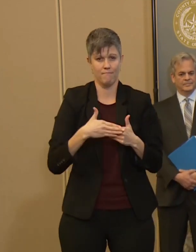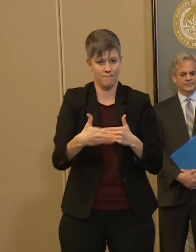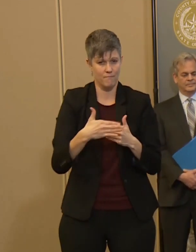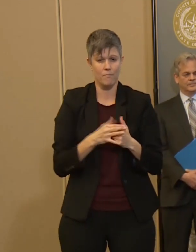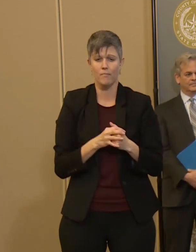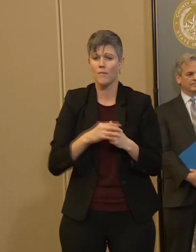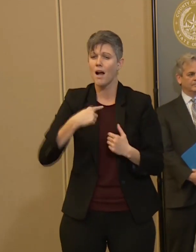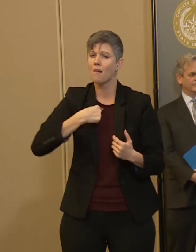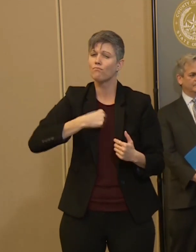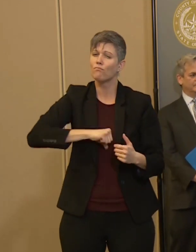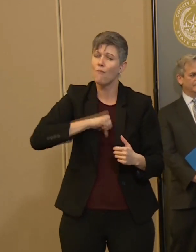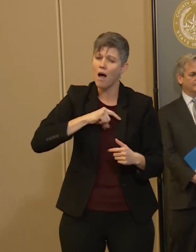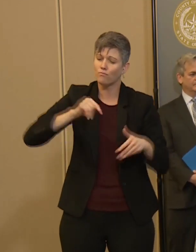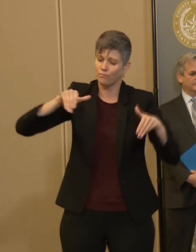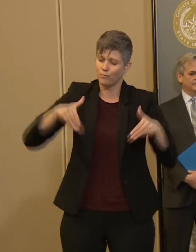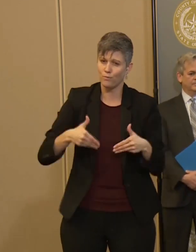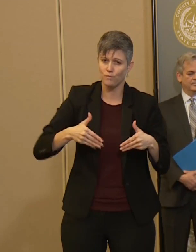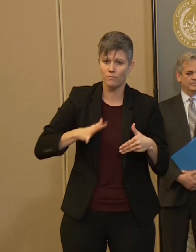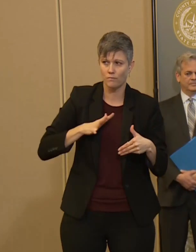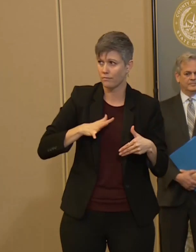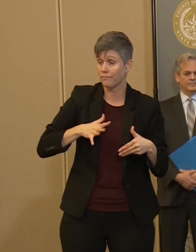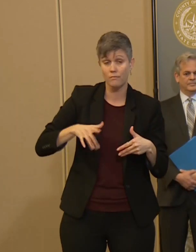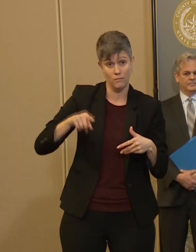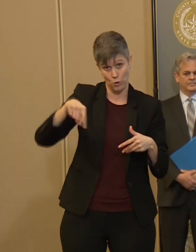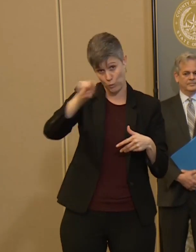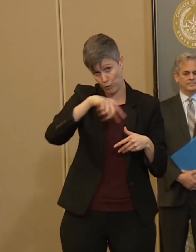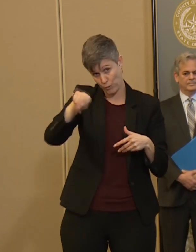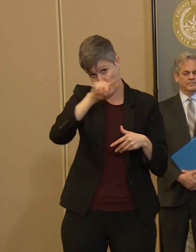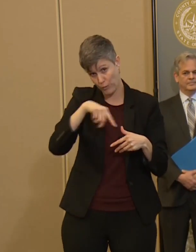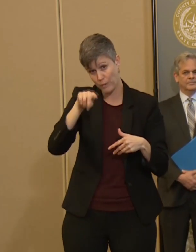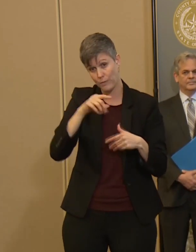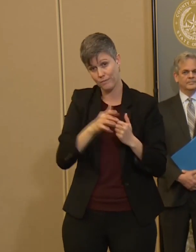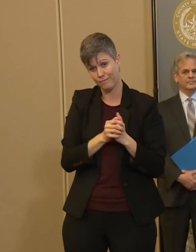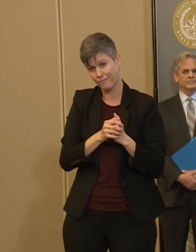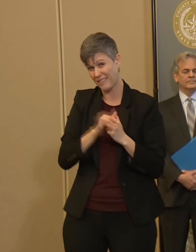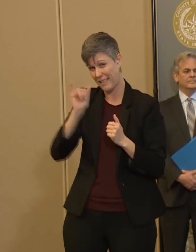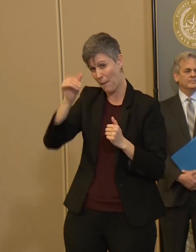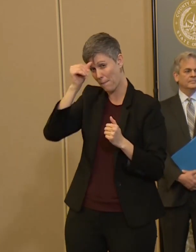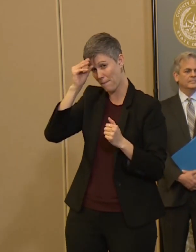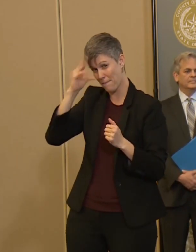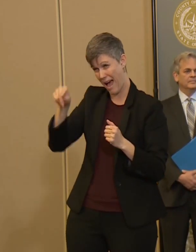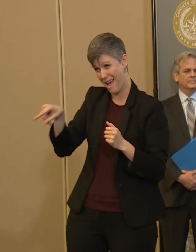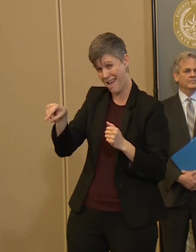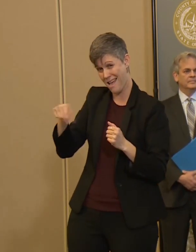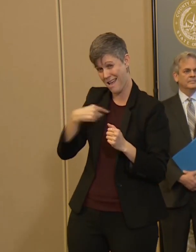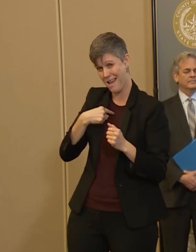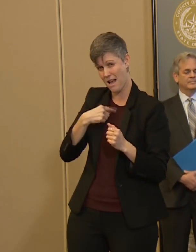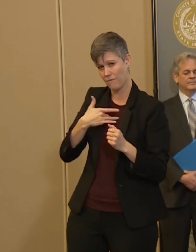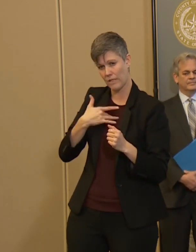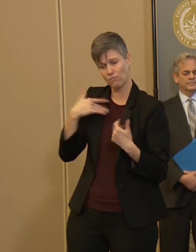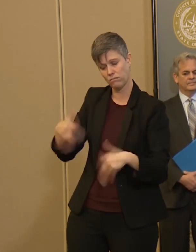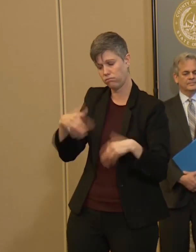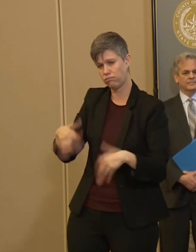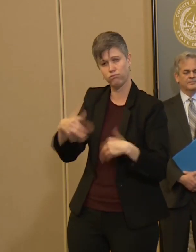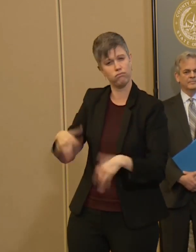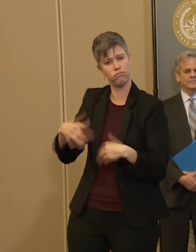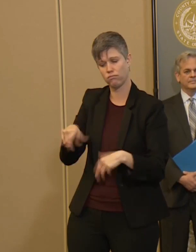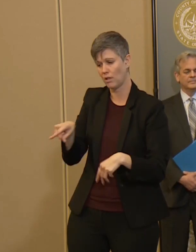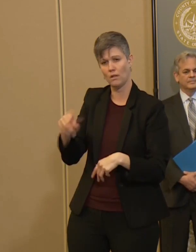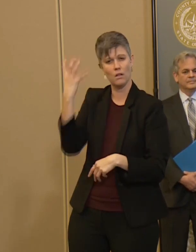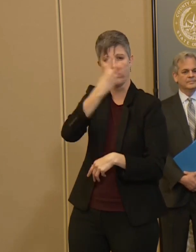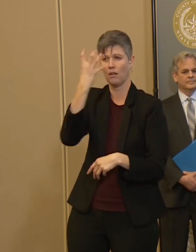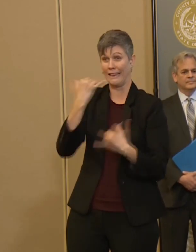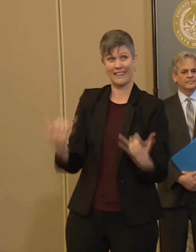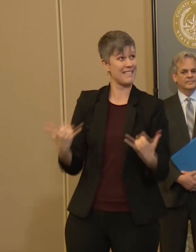proud to introduce to you. A man who I think has been a stalwart during this time. The